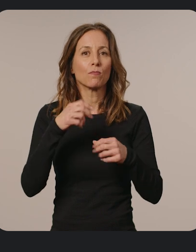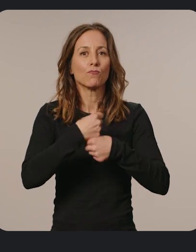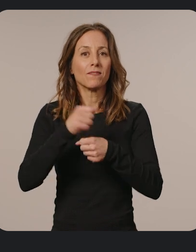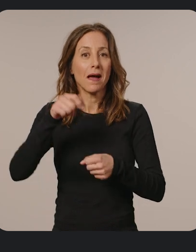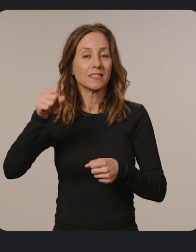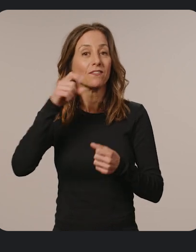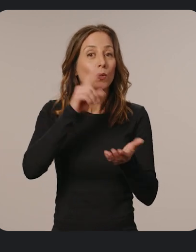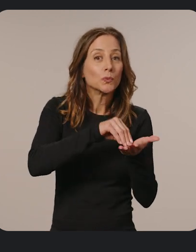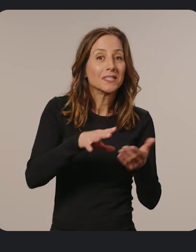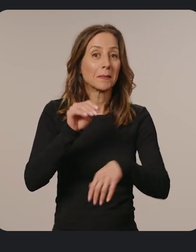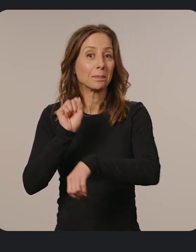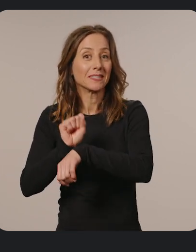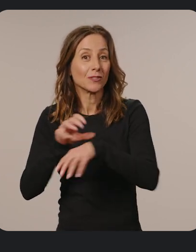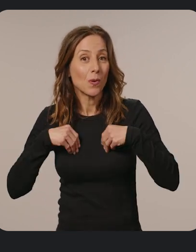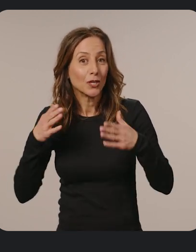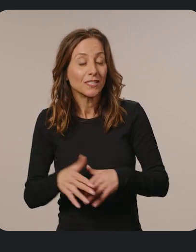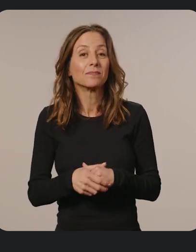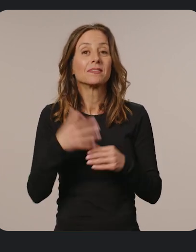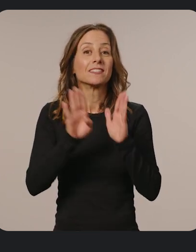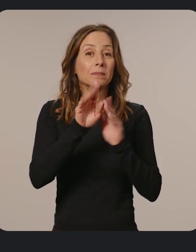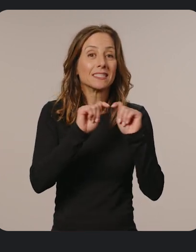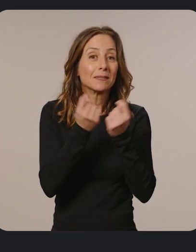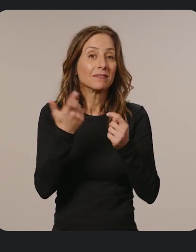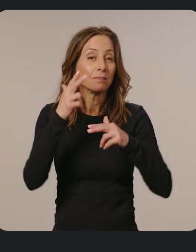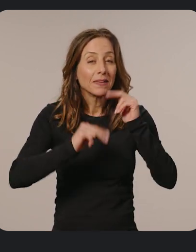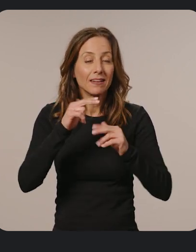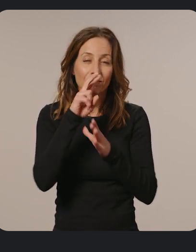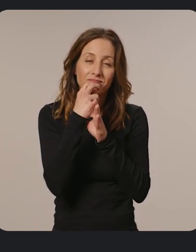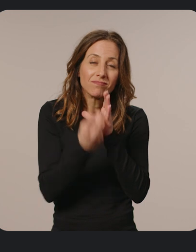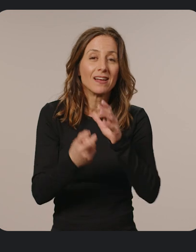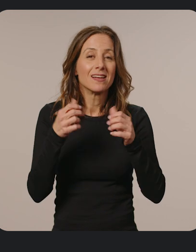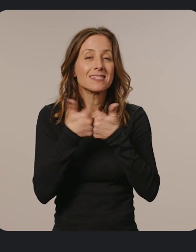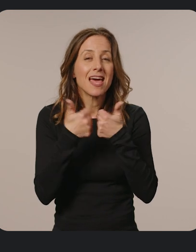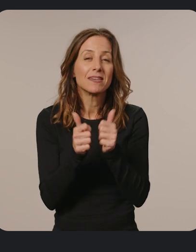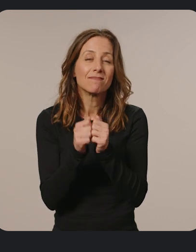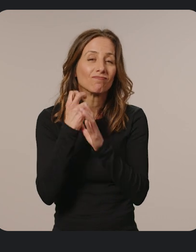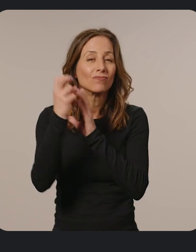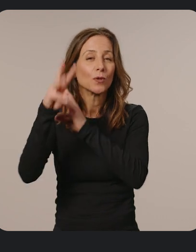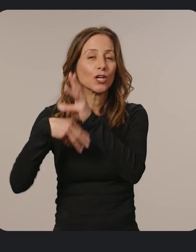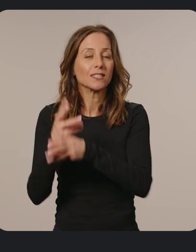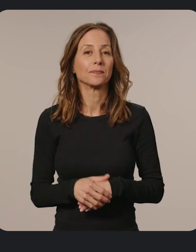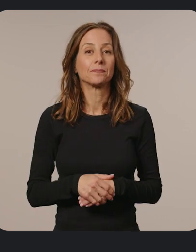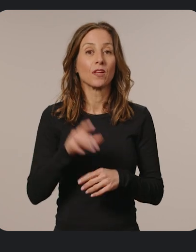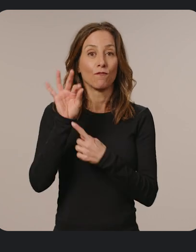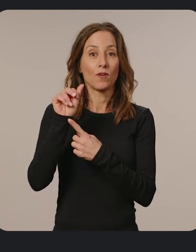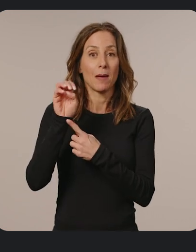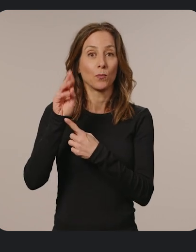students and business owners need, and dev teams building immersive gaming worlds. The Framework Laptop